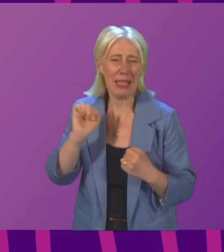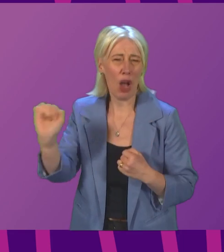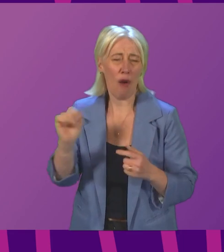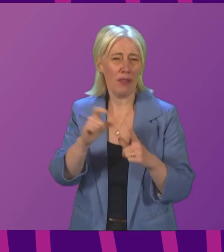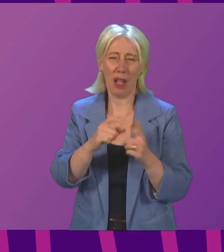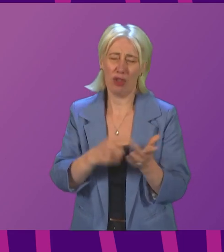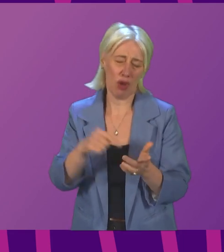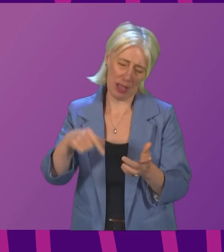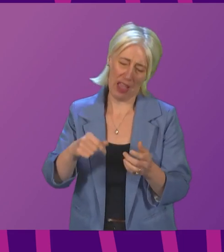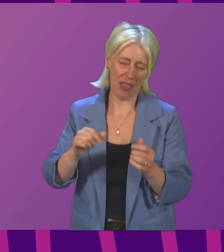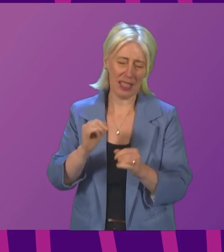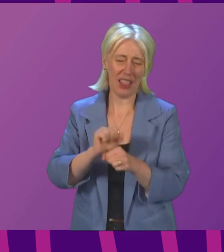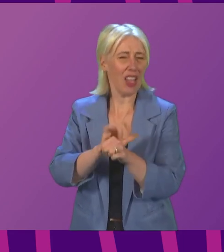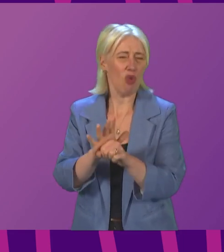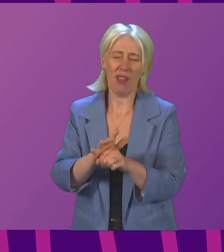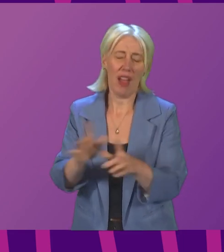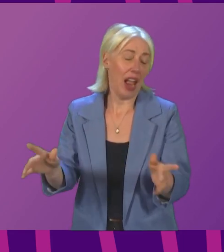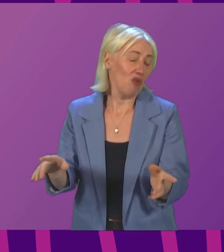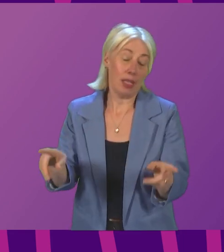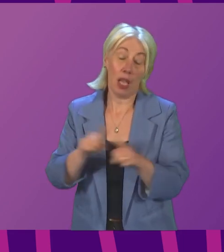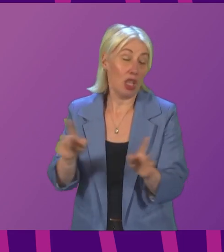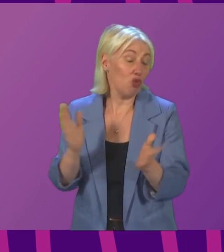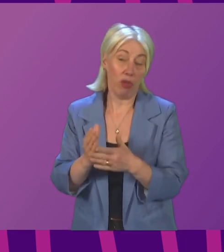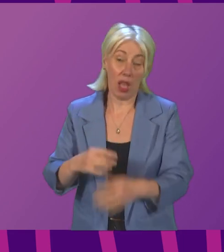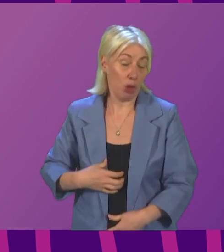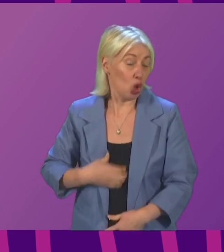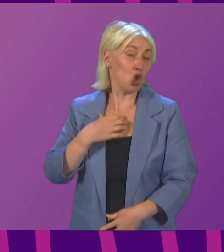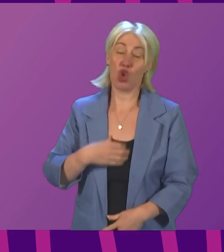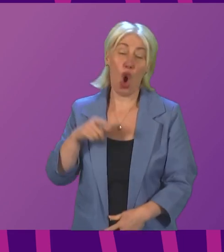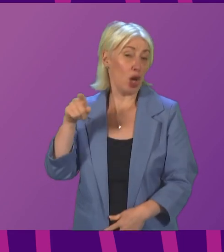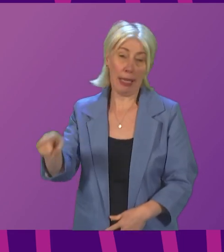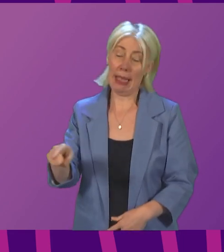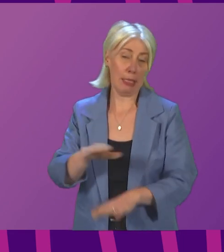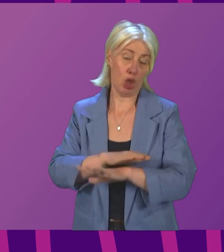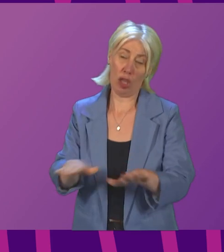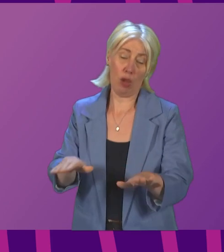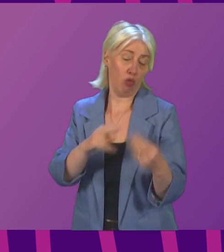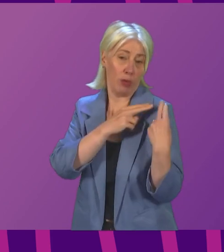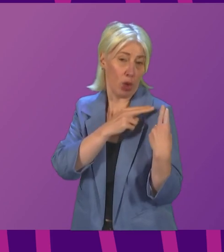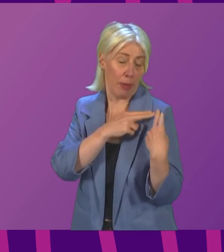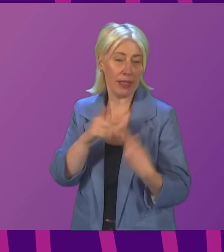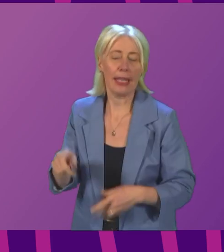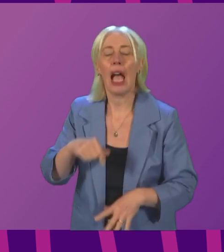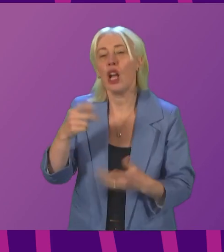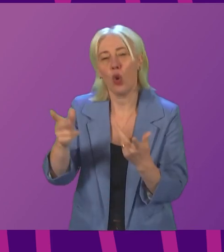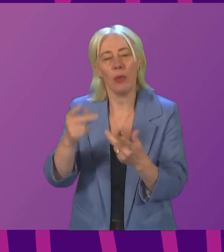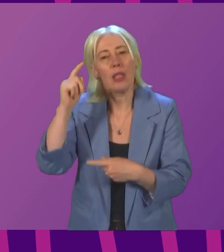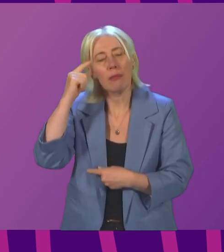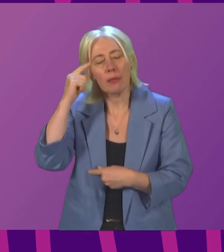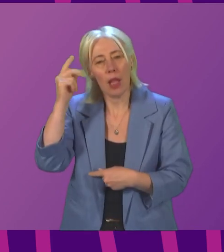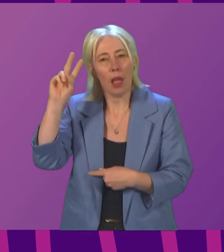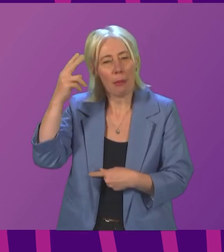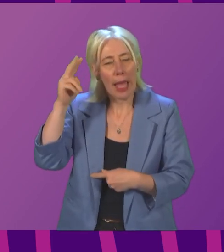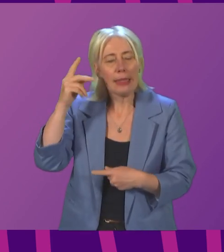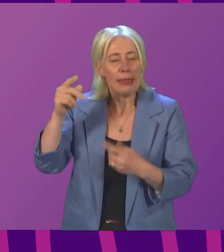in the face of this virus continues to be utterly breathtaking. I know he has had other things in his mind in recent